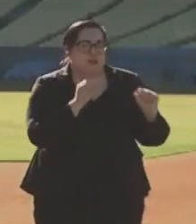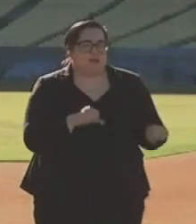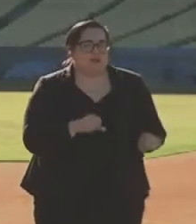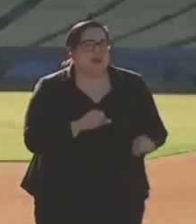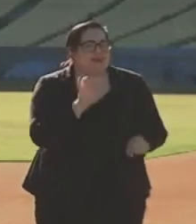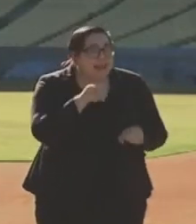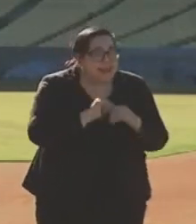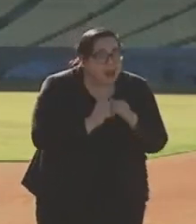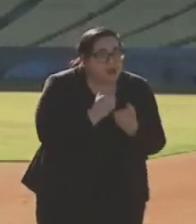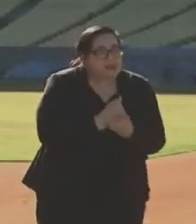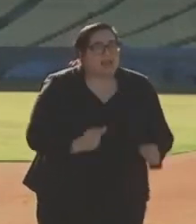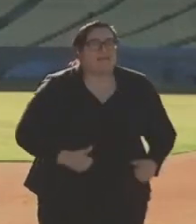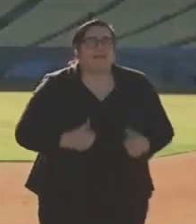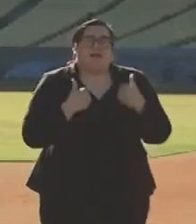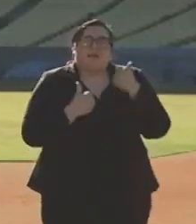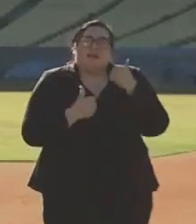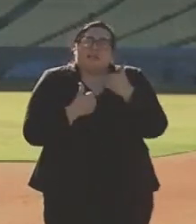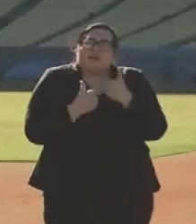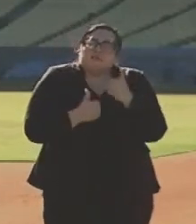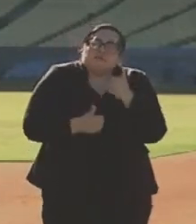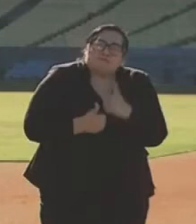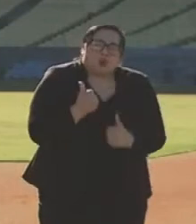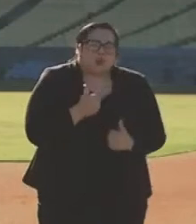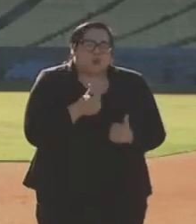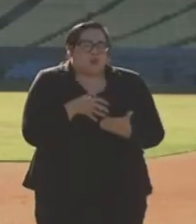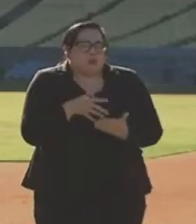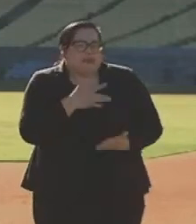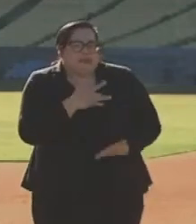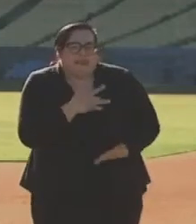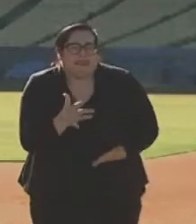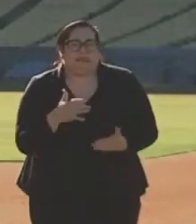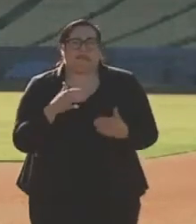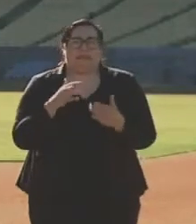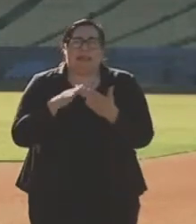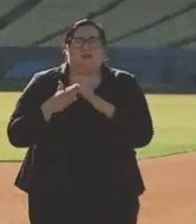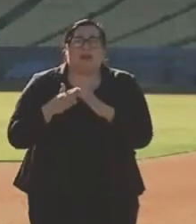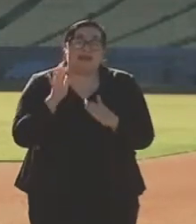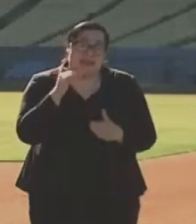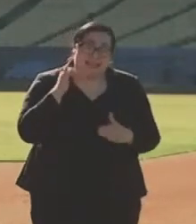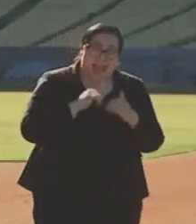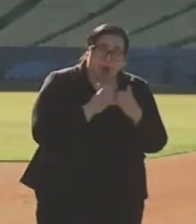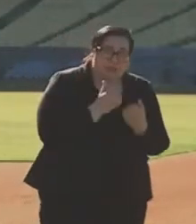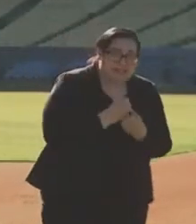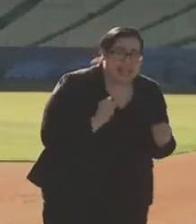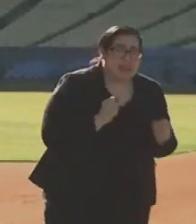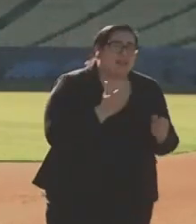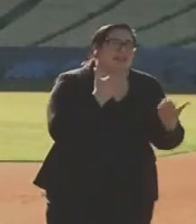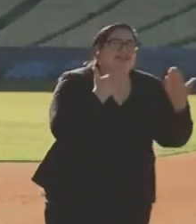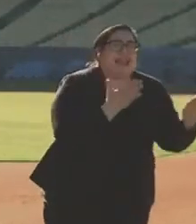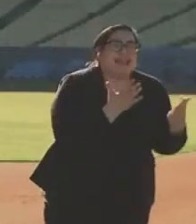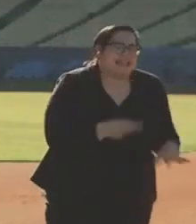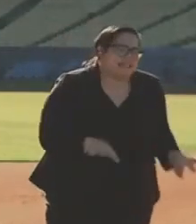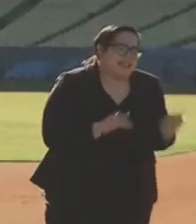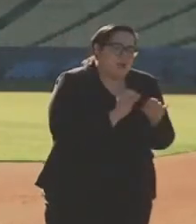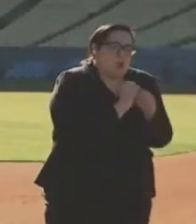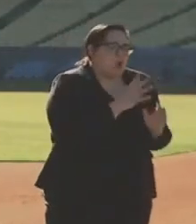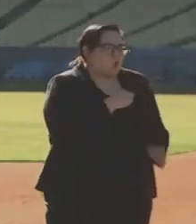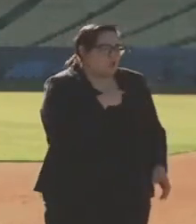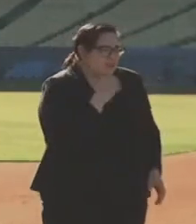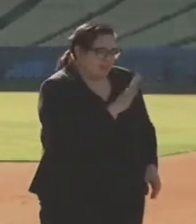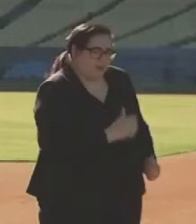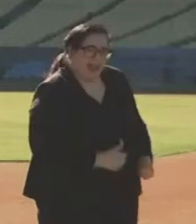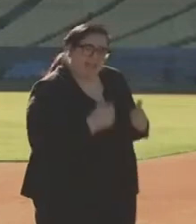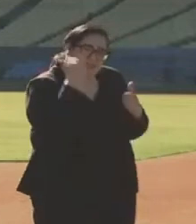we save lives in the most vulnerable neighborhoods. This is how we thank our essential workers for risking their own lives